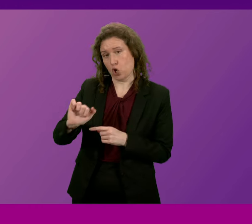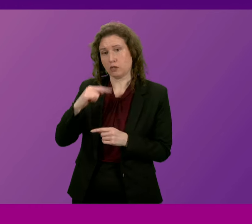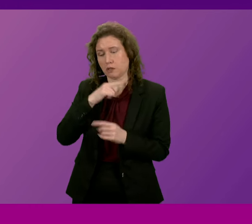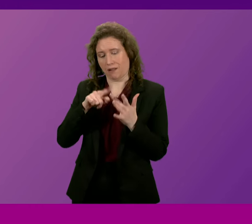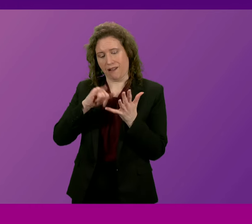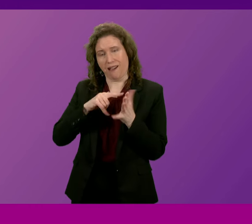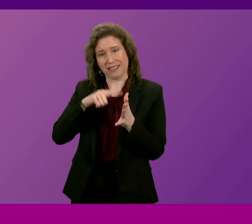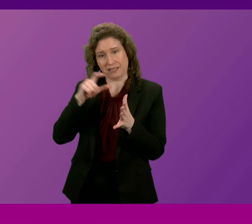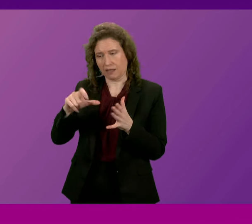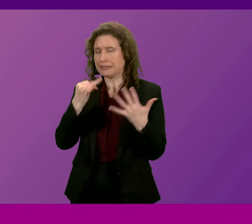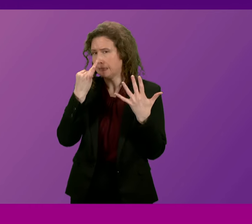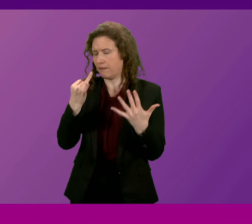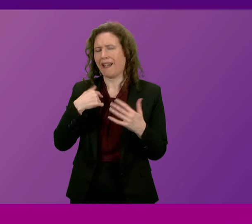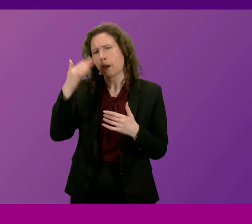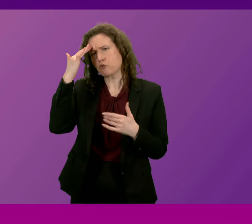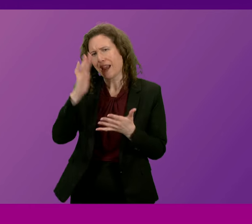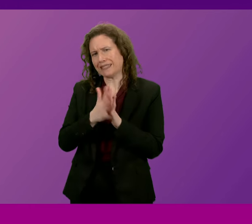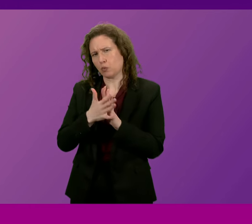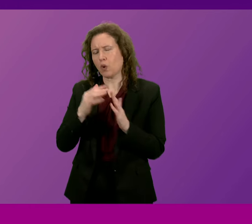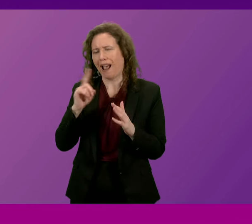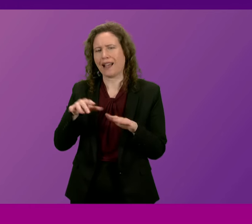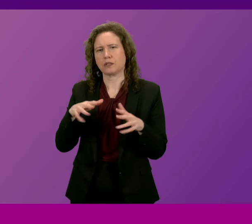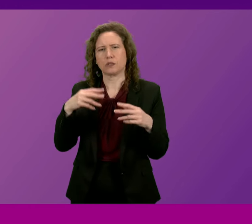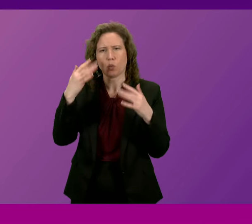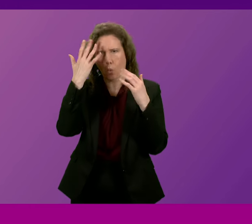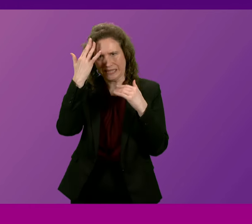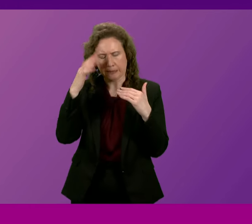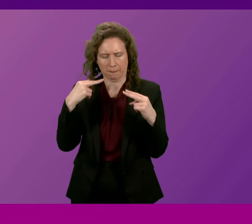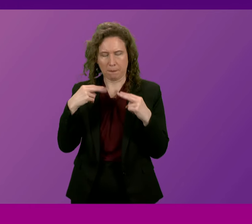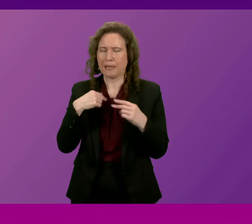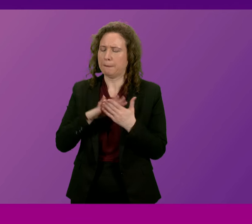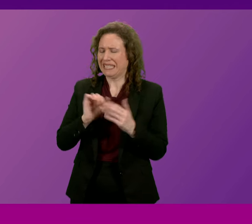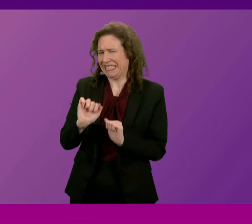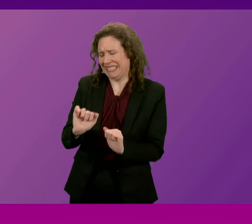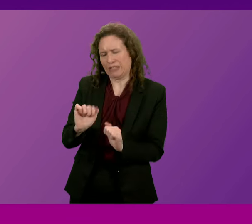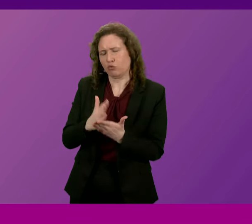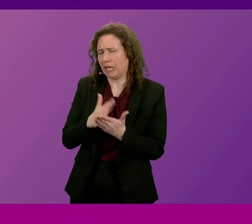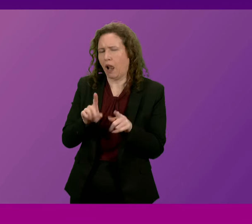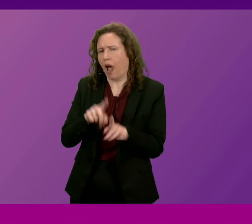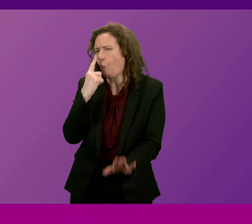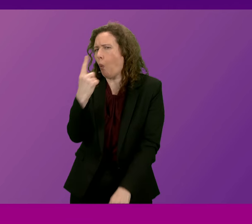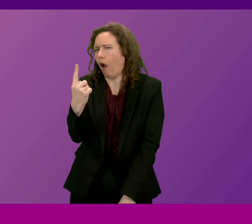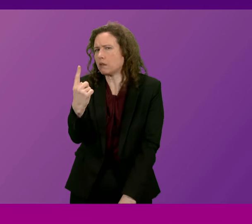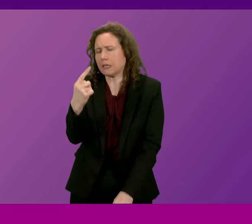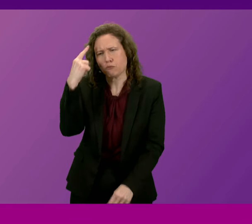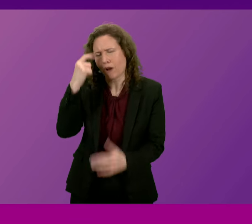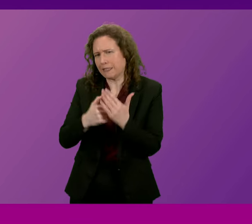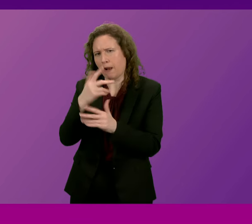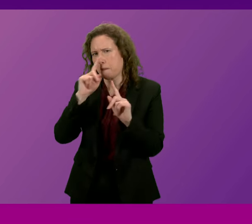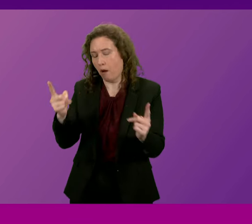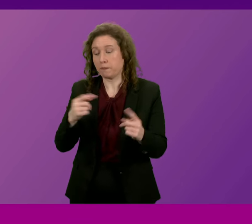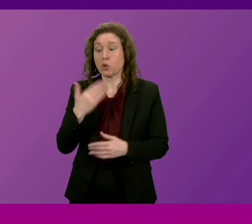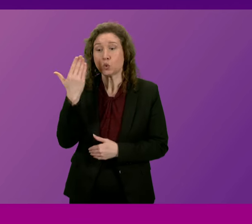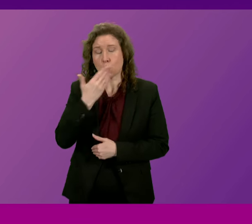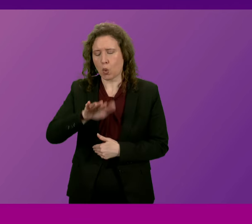seven-year-old child who has a brain disorder and autism, which has left him with the development age of a one-year-old. At school, Isaac was